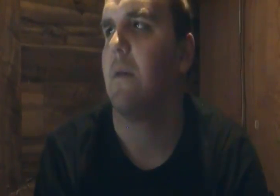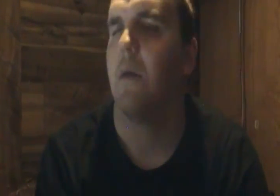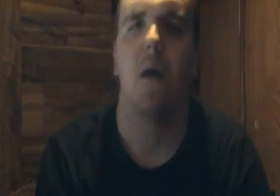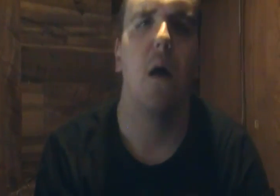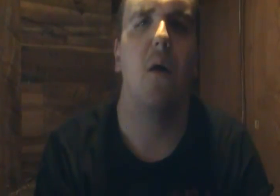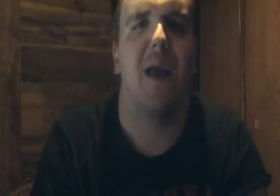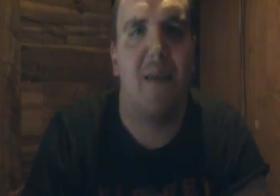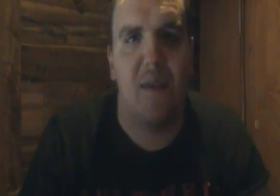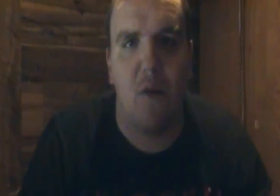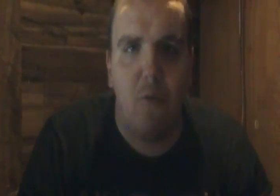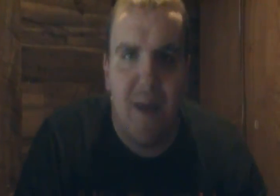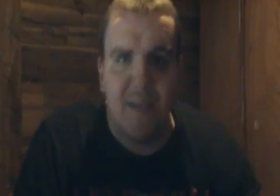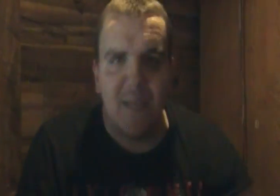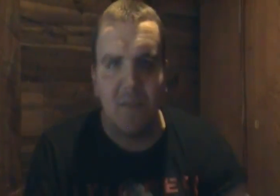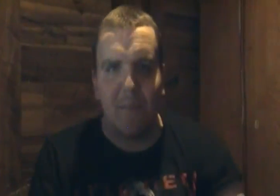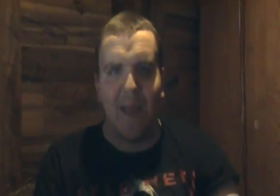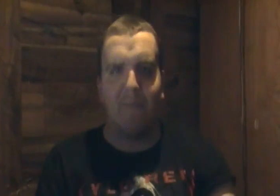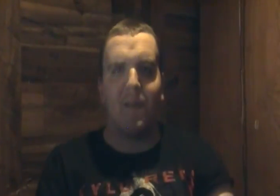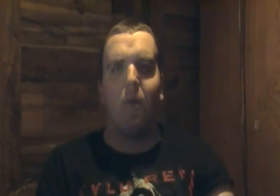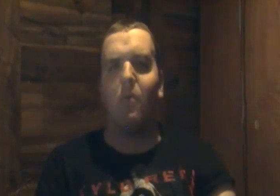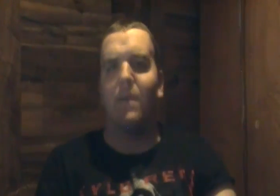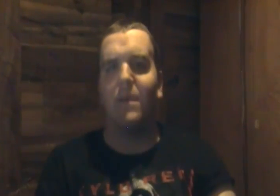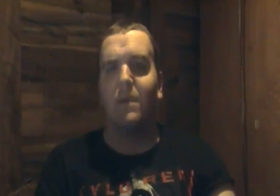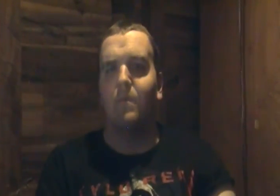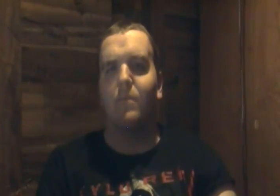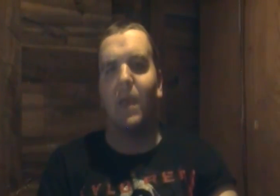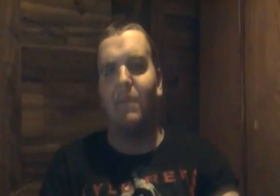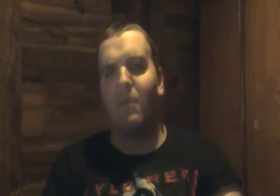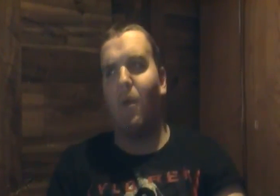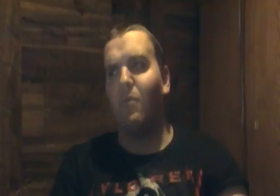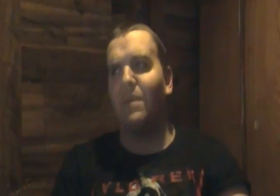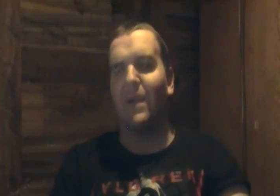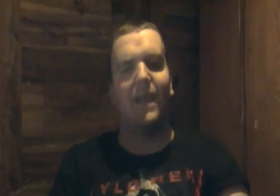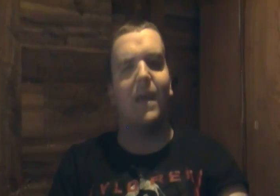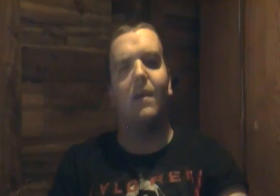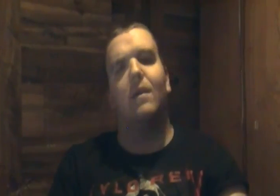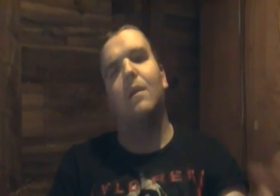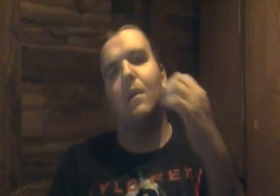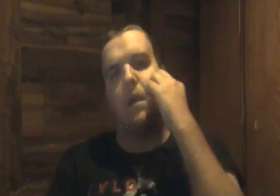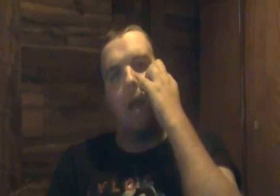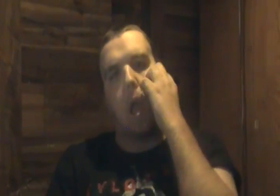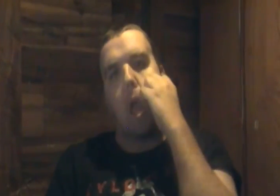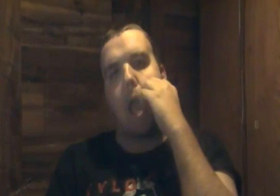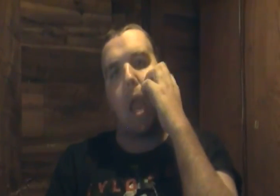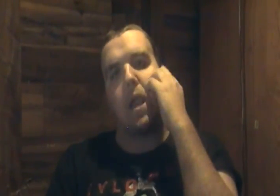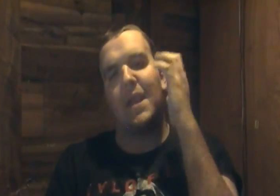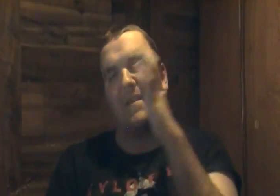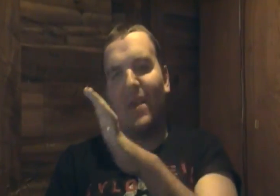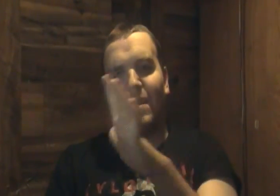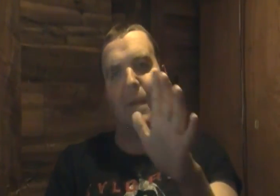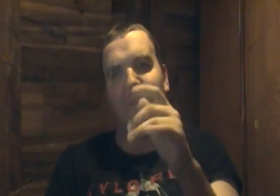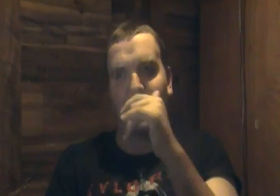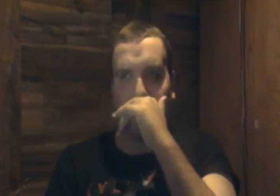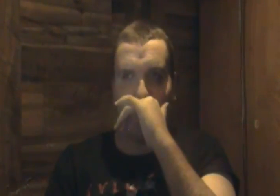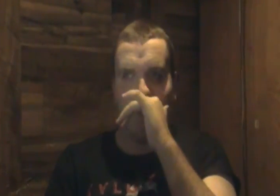okay and then Olmeg tells them that if they walk with the if they walk with the clock and he's telling all this story